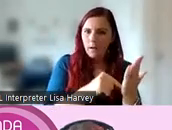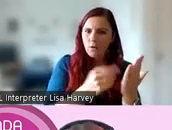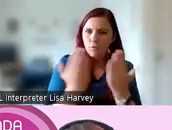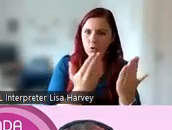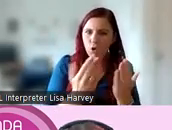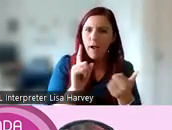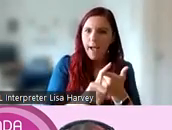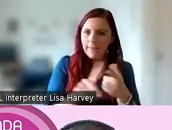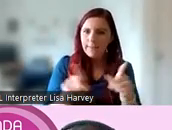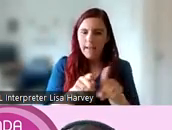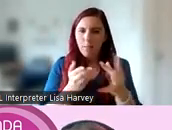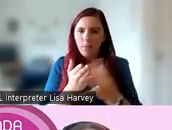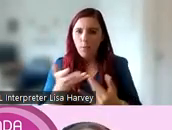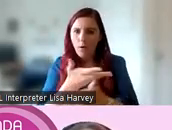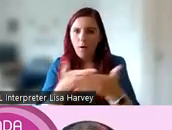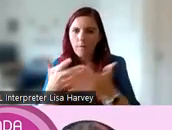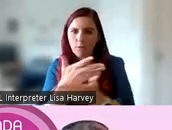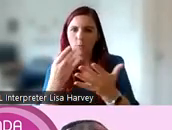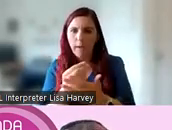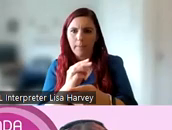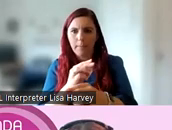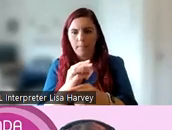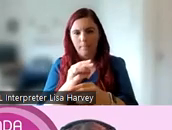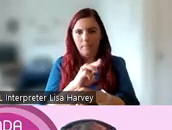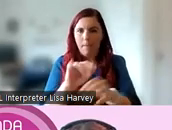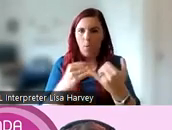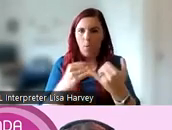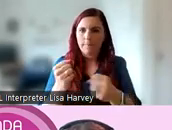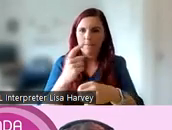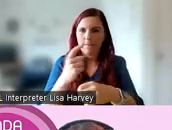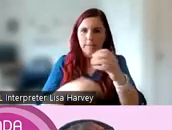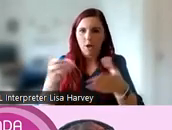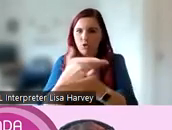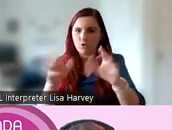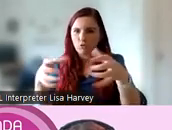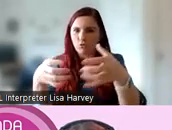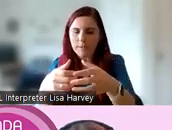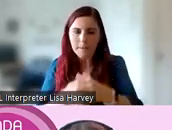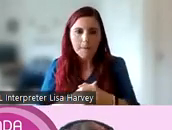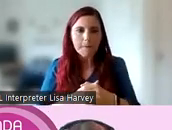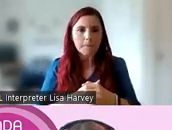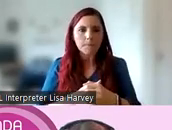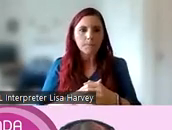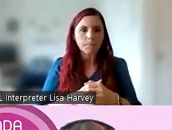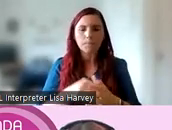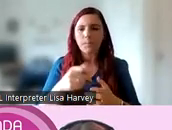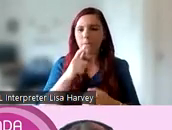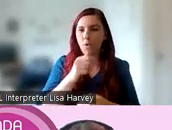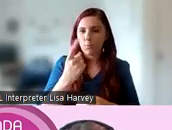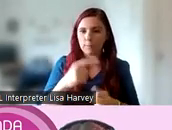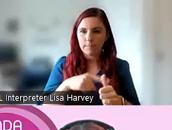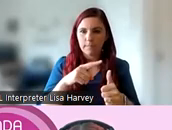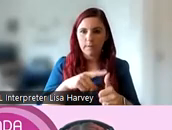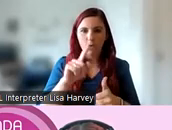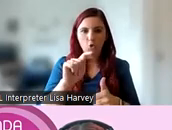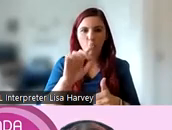highlighted during our conversations within our discussion groups when developing this guidance. So a major